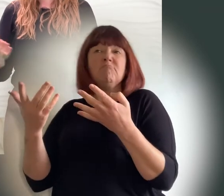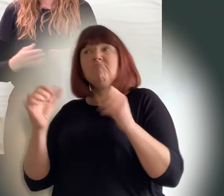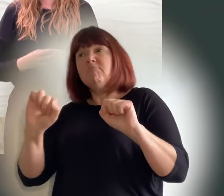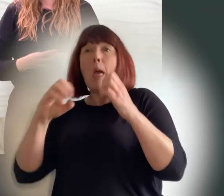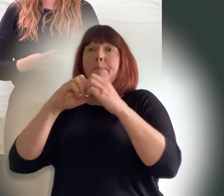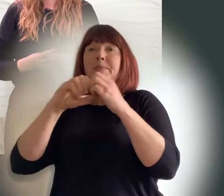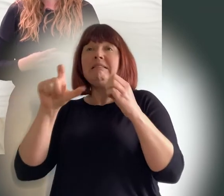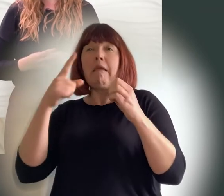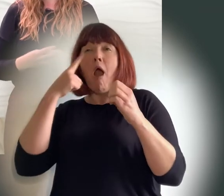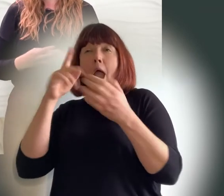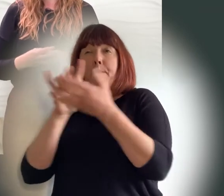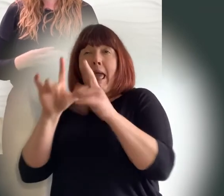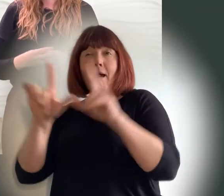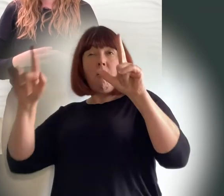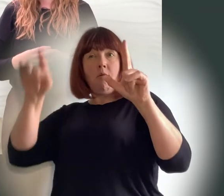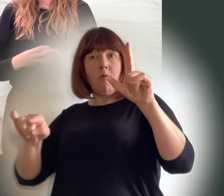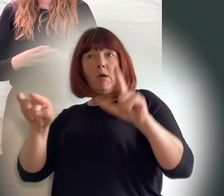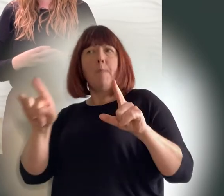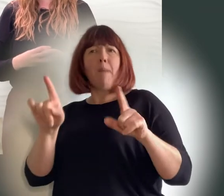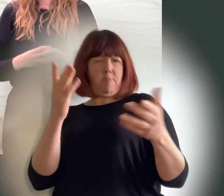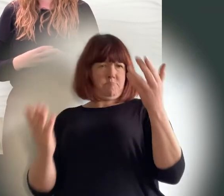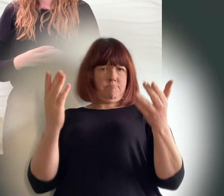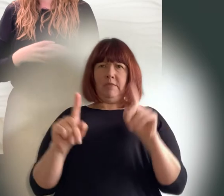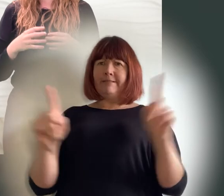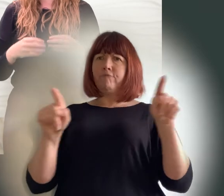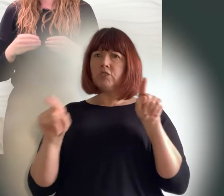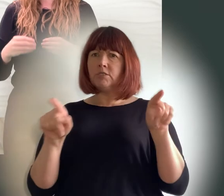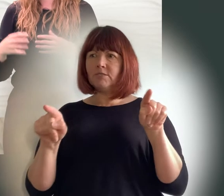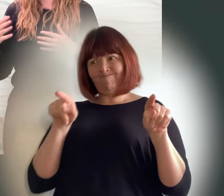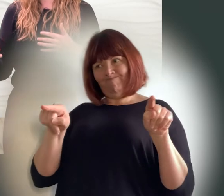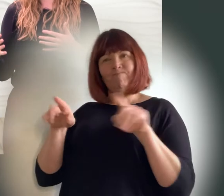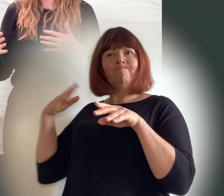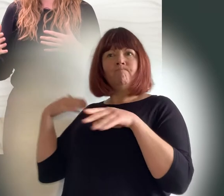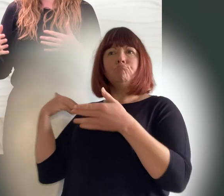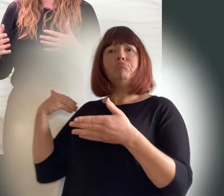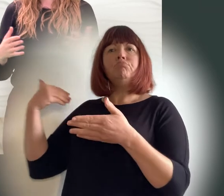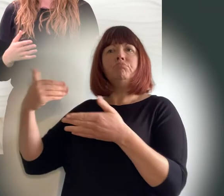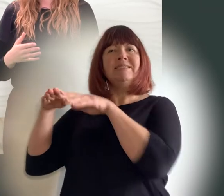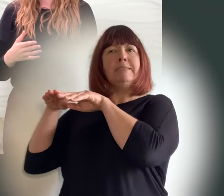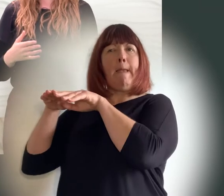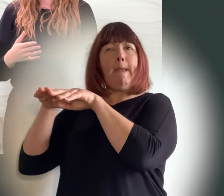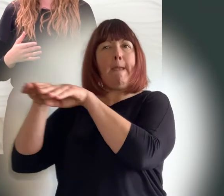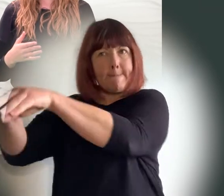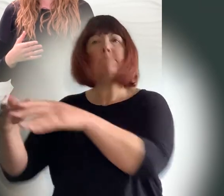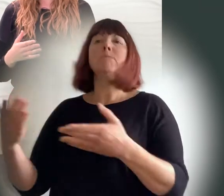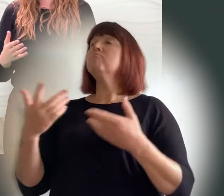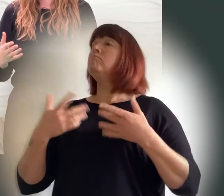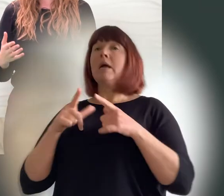difference with a pre-recorded performance is that what you will see will be the same every time you watch it once you've bought a ticket you can often tune in at